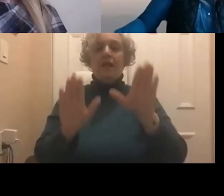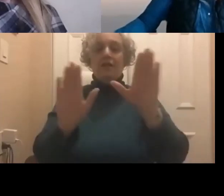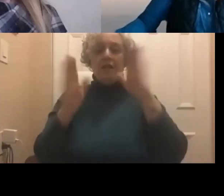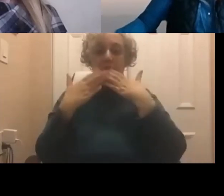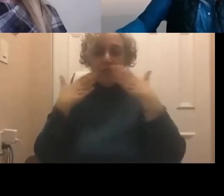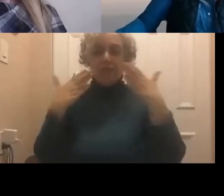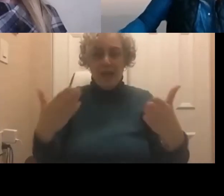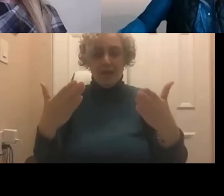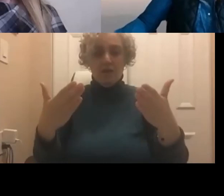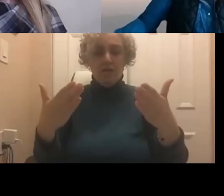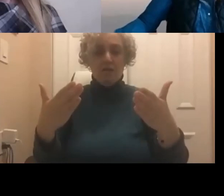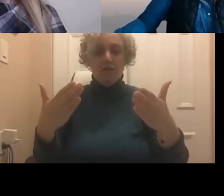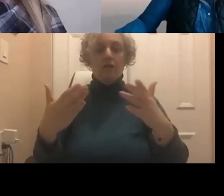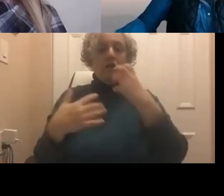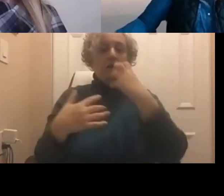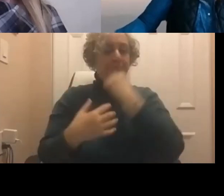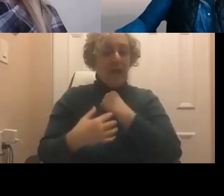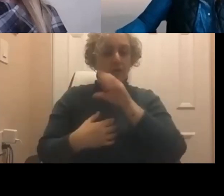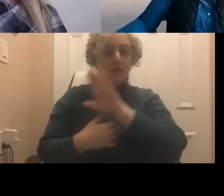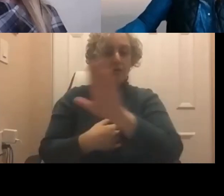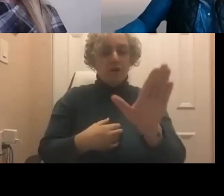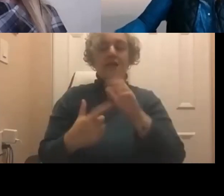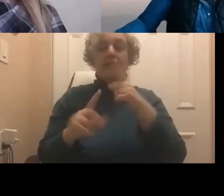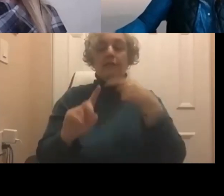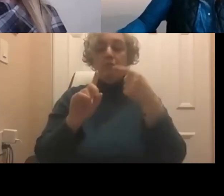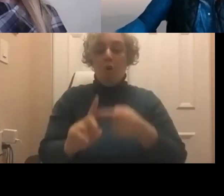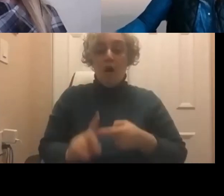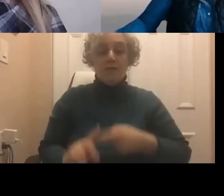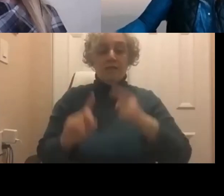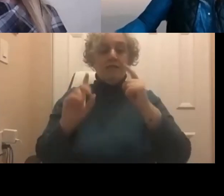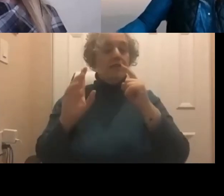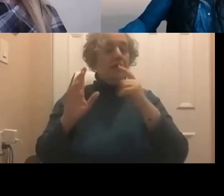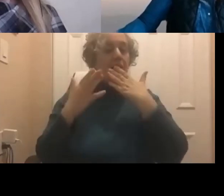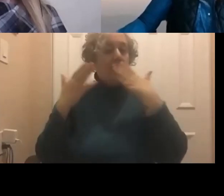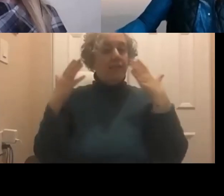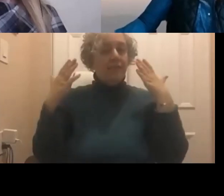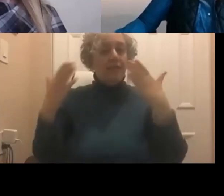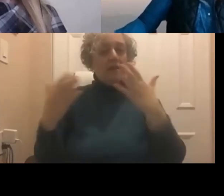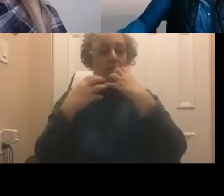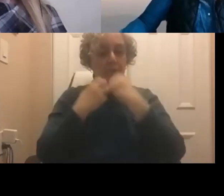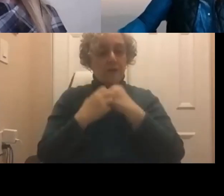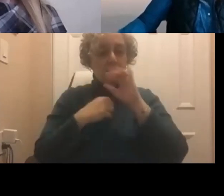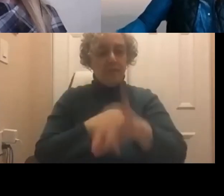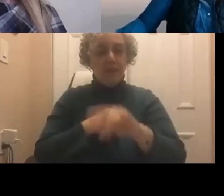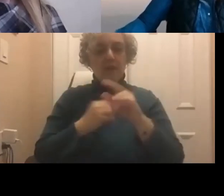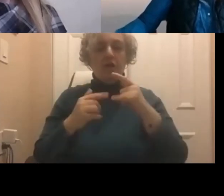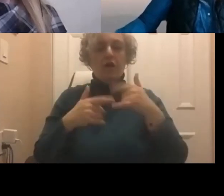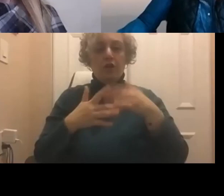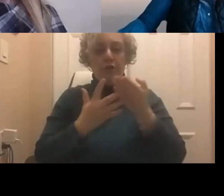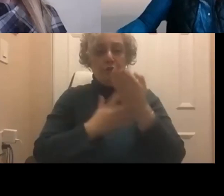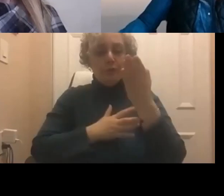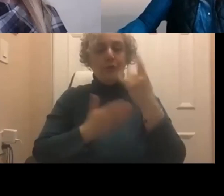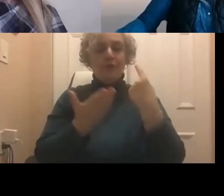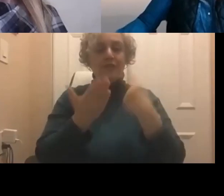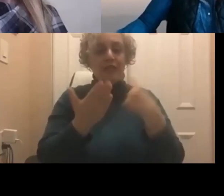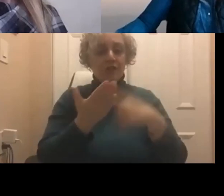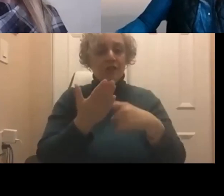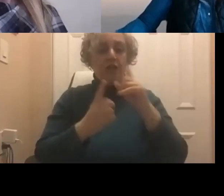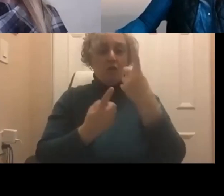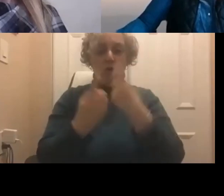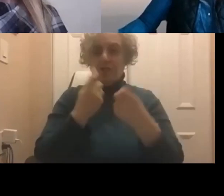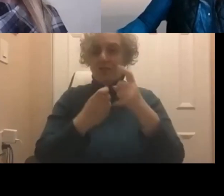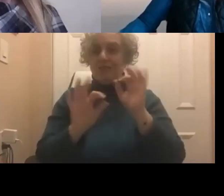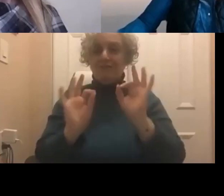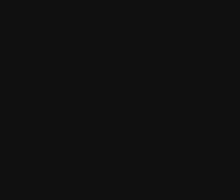all of the really interesting points you had to raise through the chat and your questions. So,